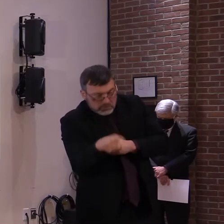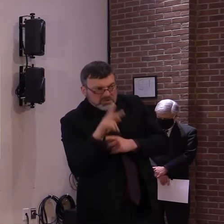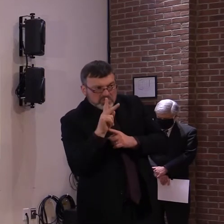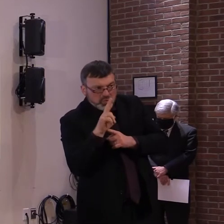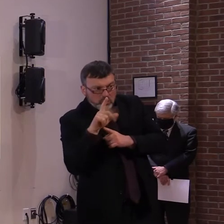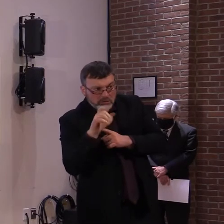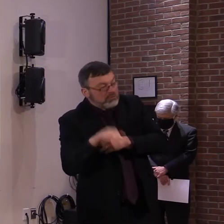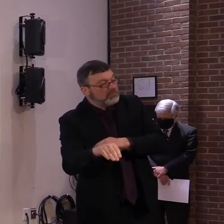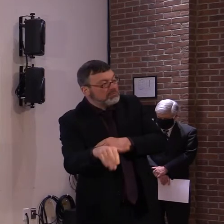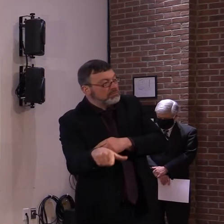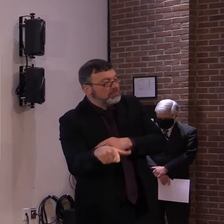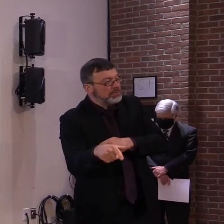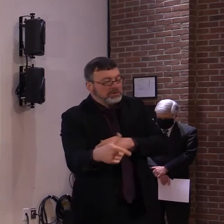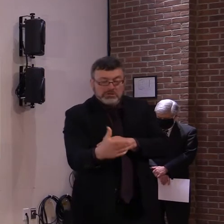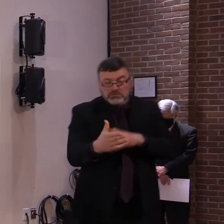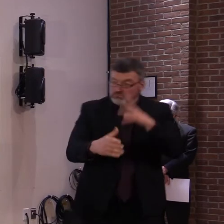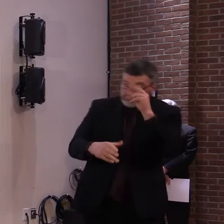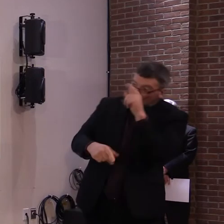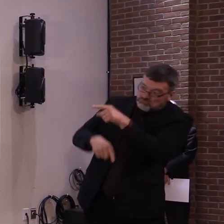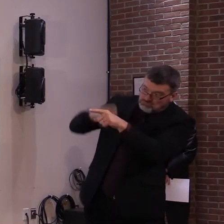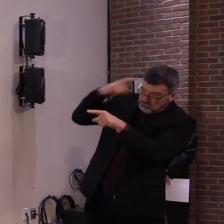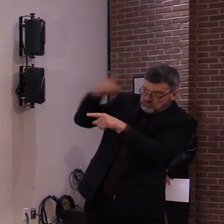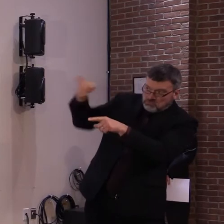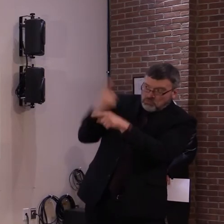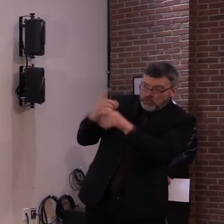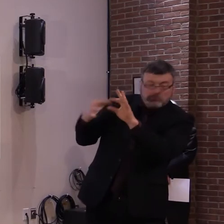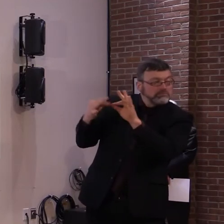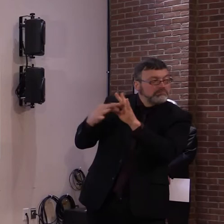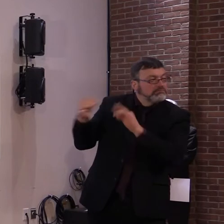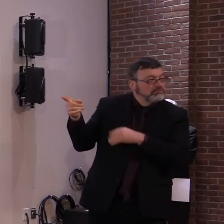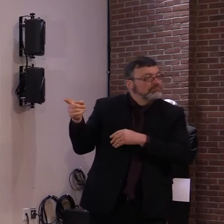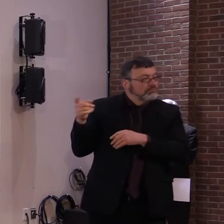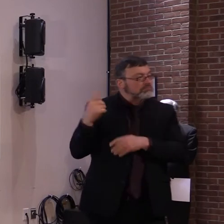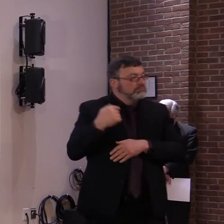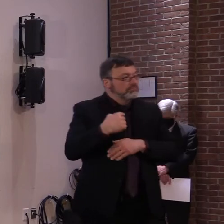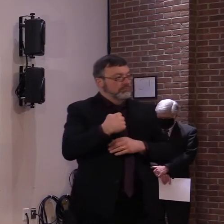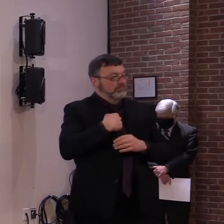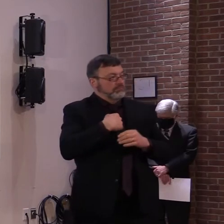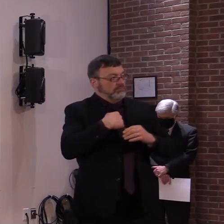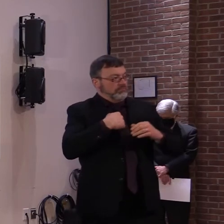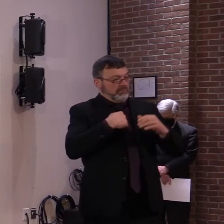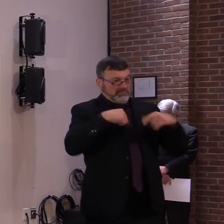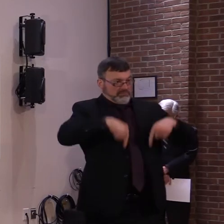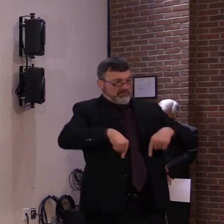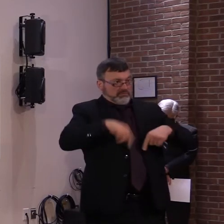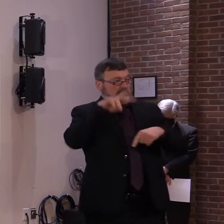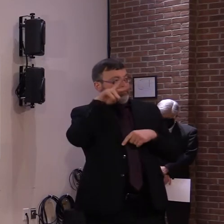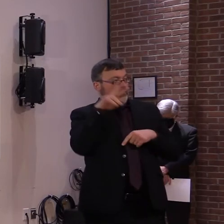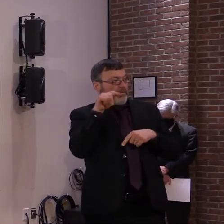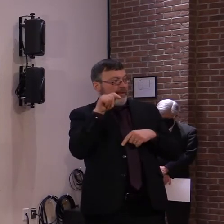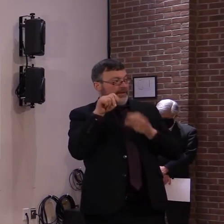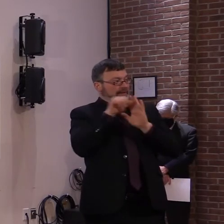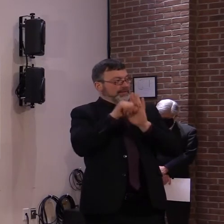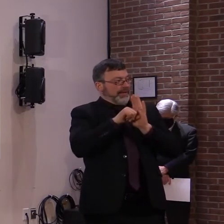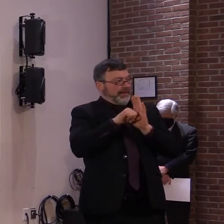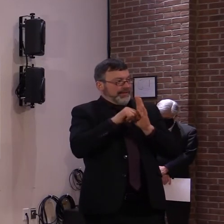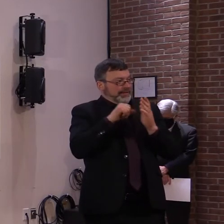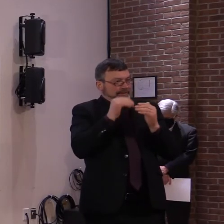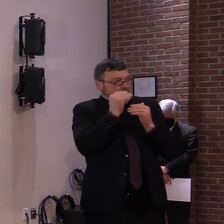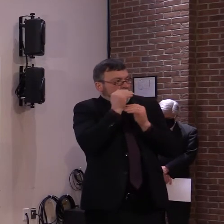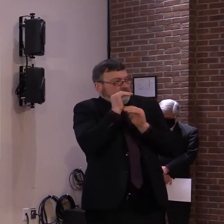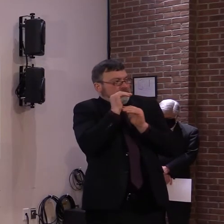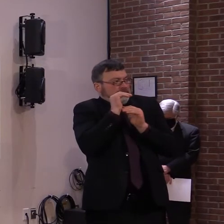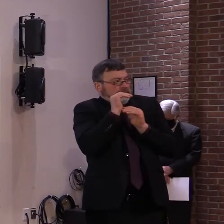No, Governor, you're right. mean, as, you said, we don't have the, the discretionary money to spend at the state level like we did in the, in the last, um,